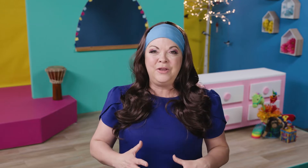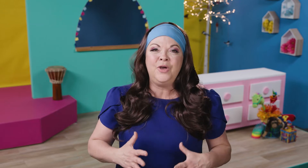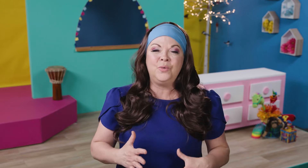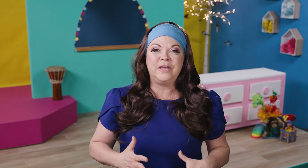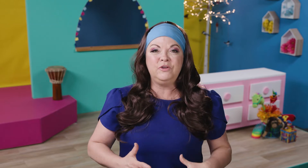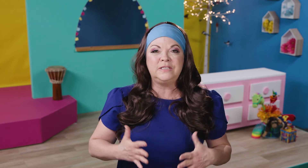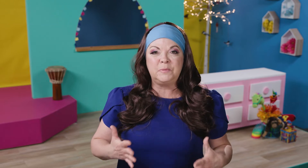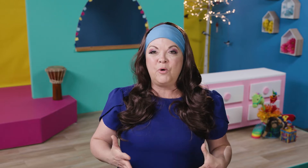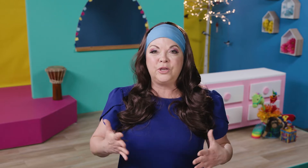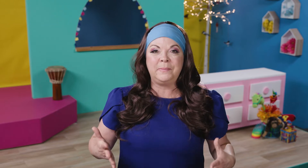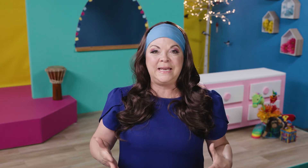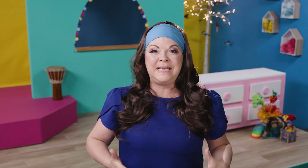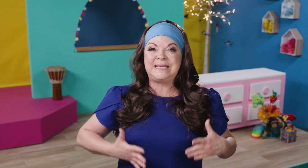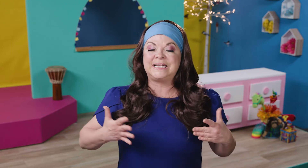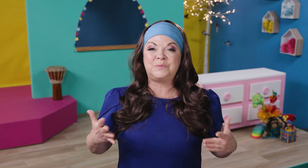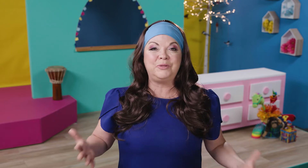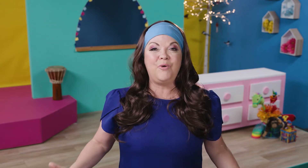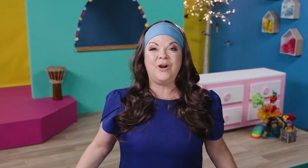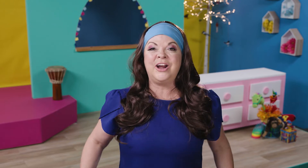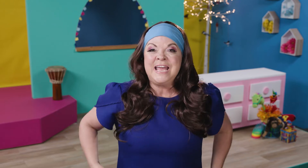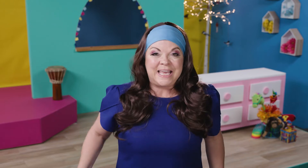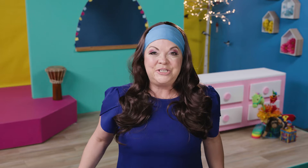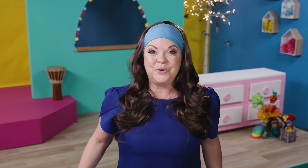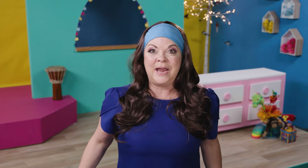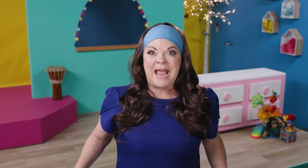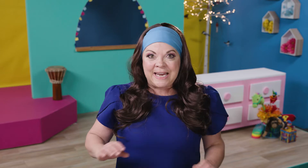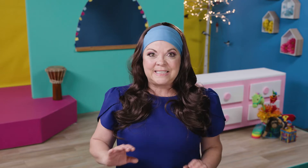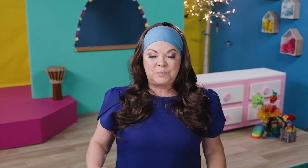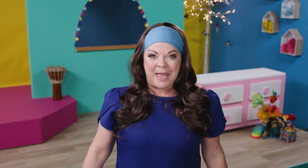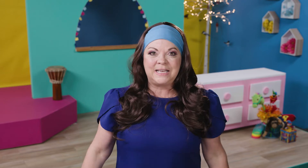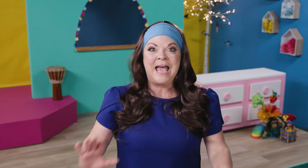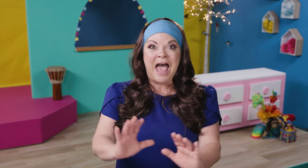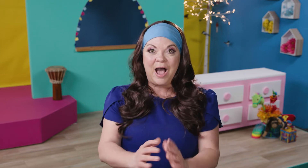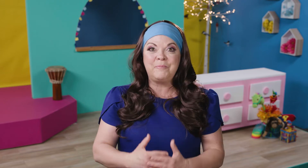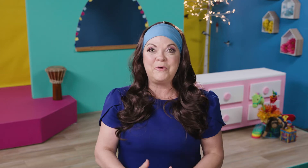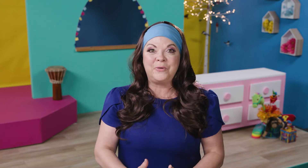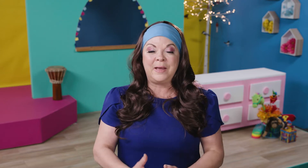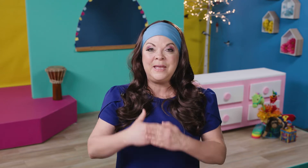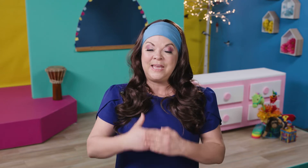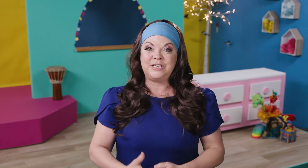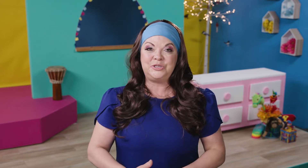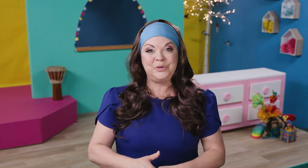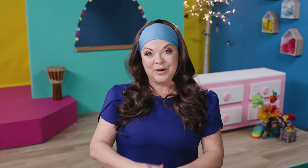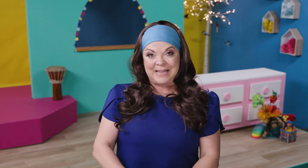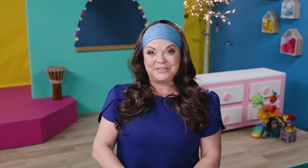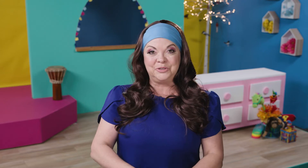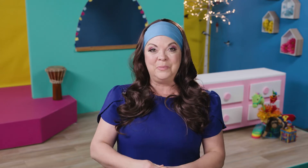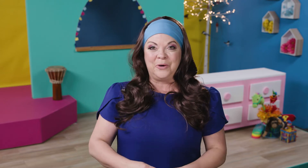will give you the support you may need to explore, integrate and expand our program into your classroom or